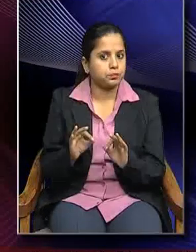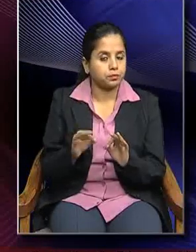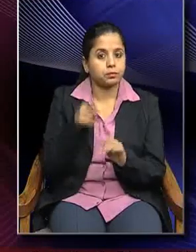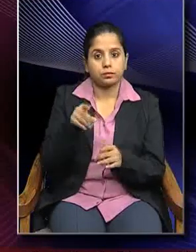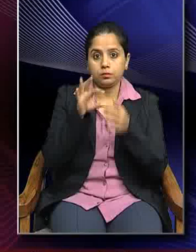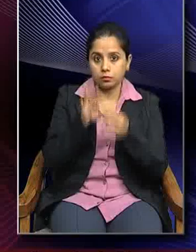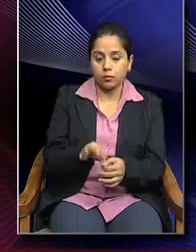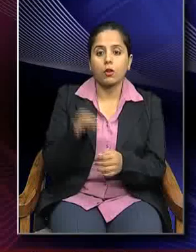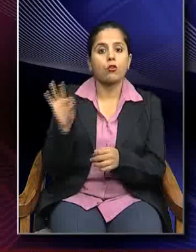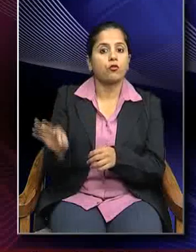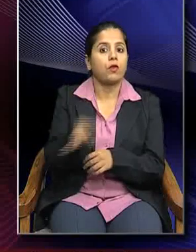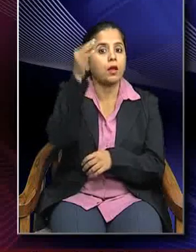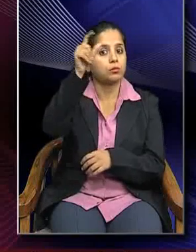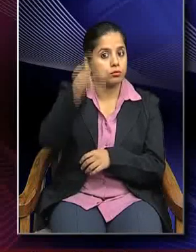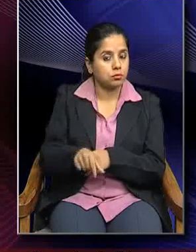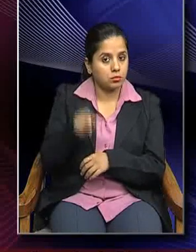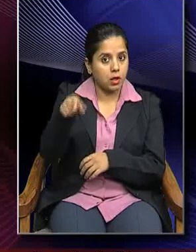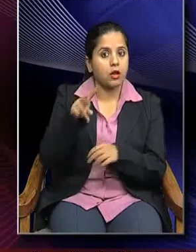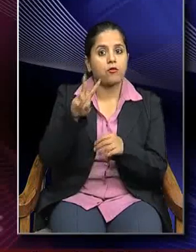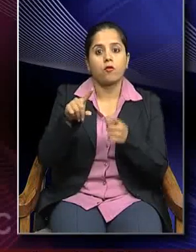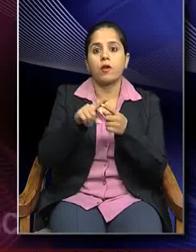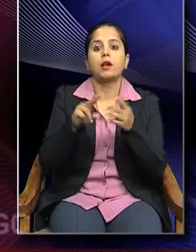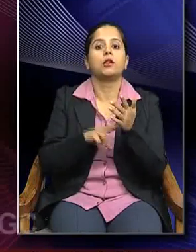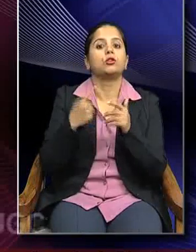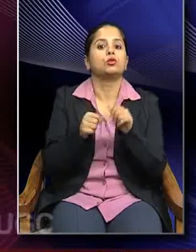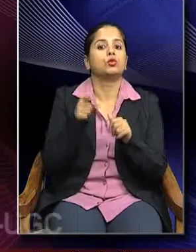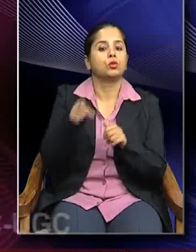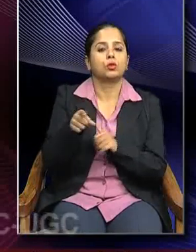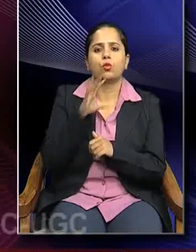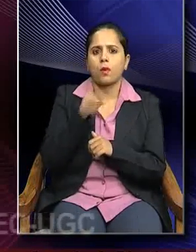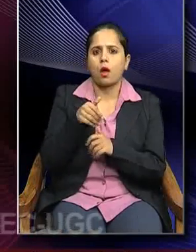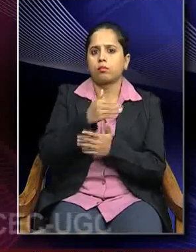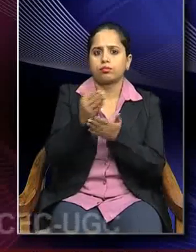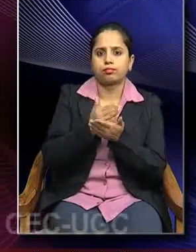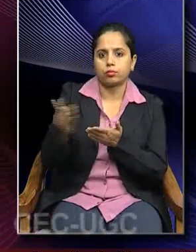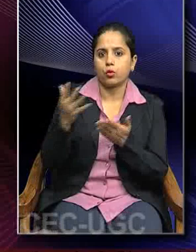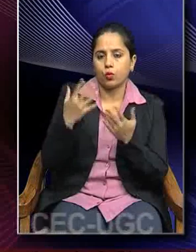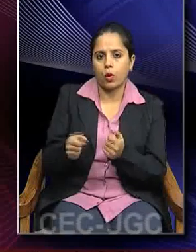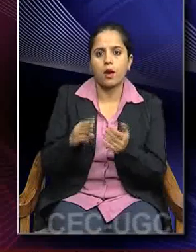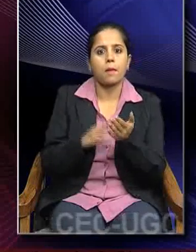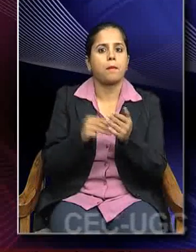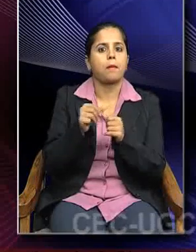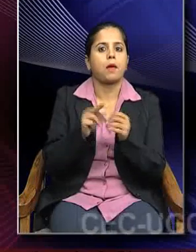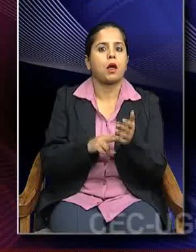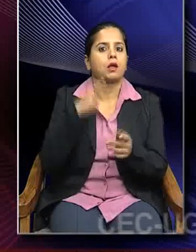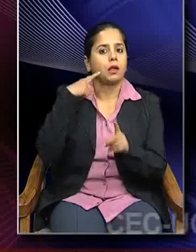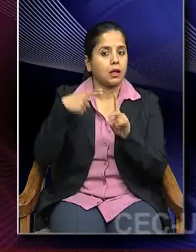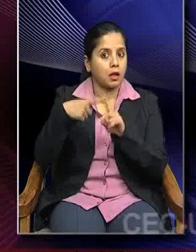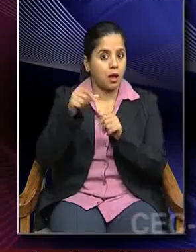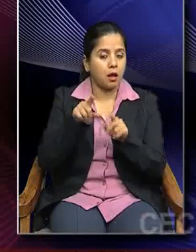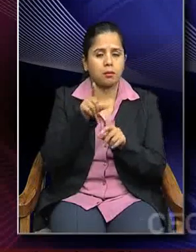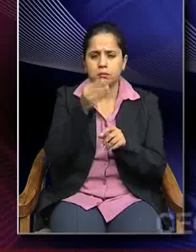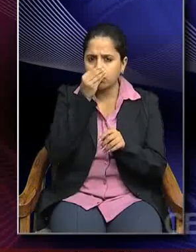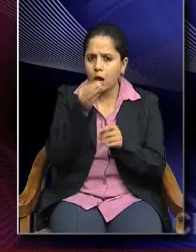French official Ventura who was the excavator of Manikayala. And please understand